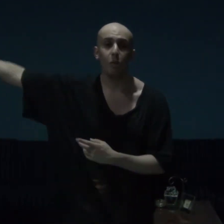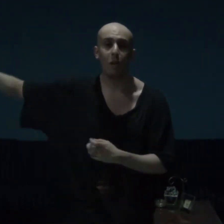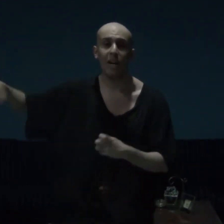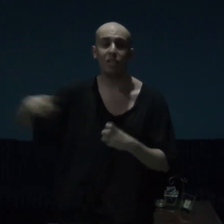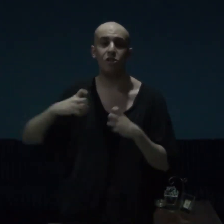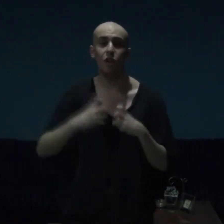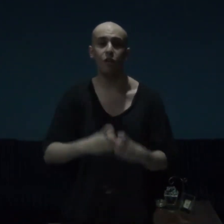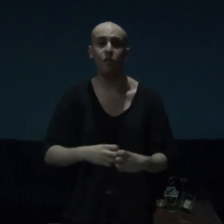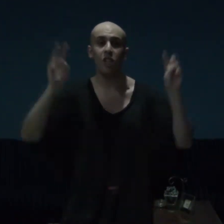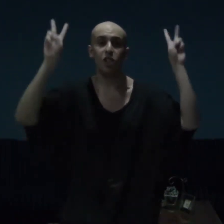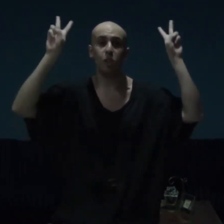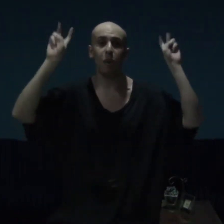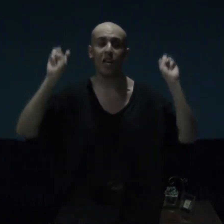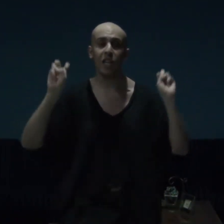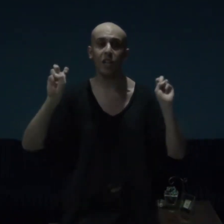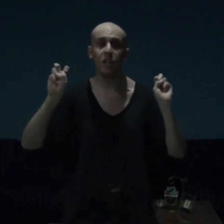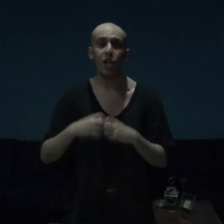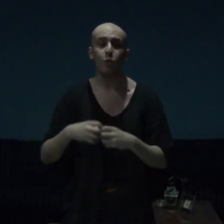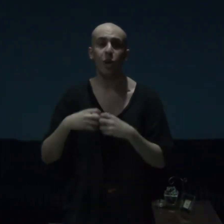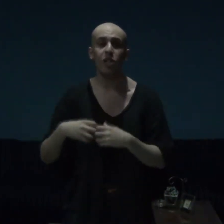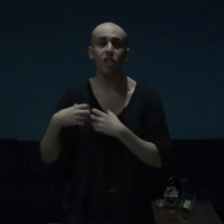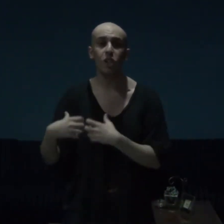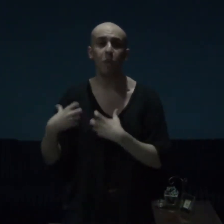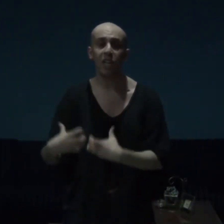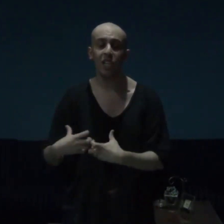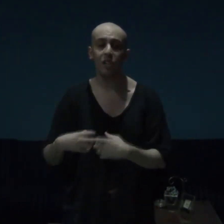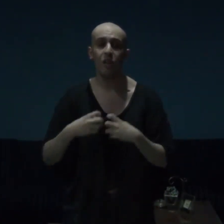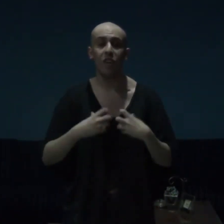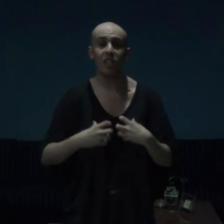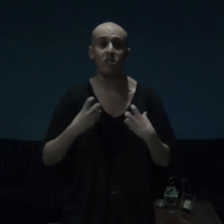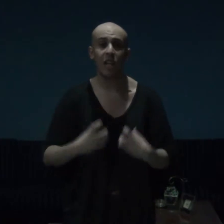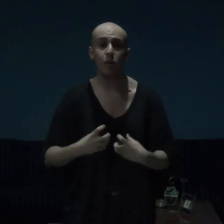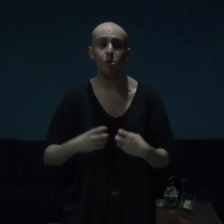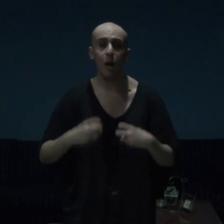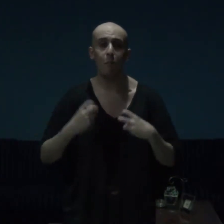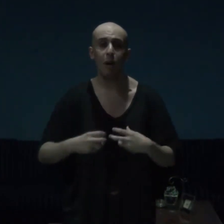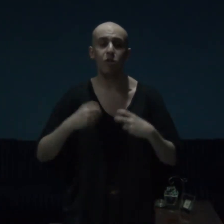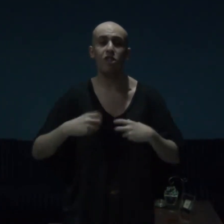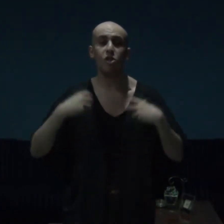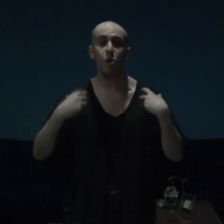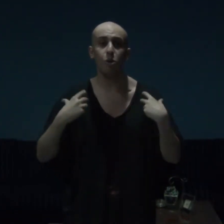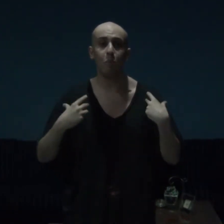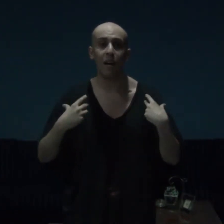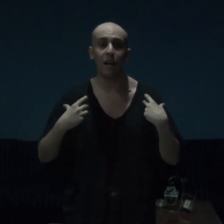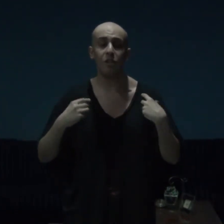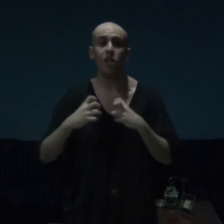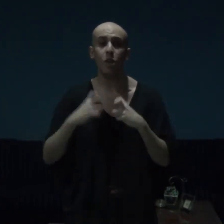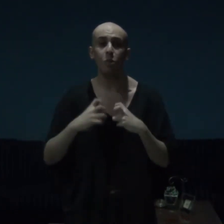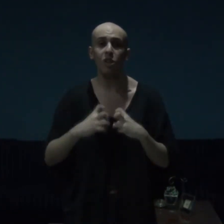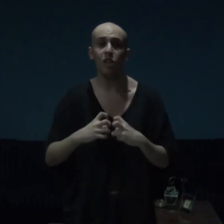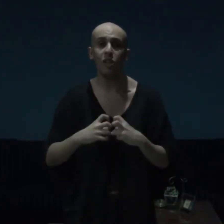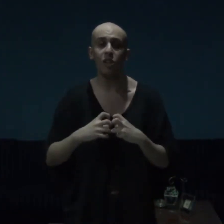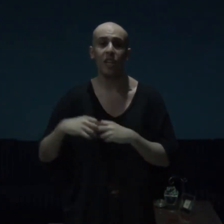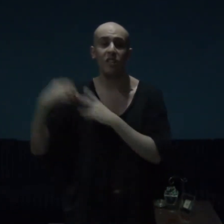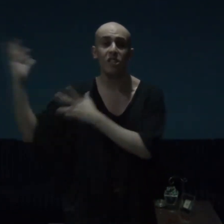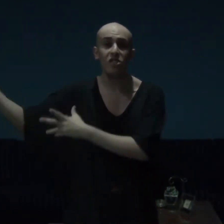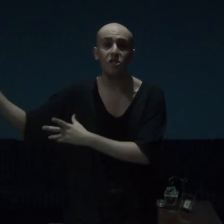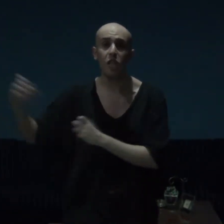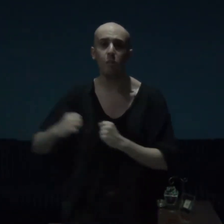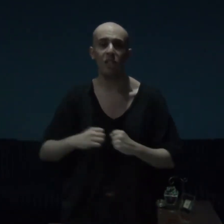the past of Ishmael, and when Ishmael finds out about his own past, he will learn that his demons,